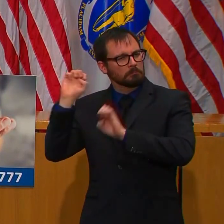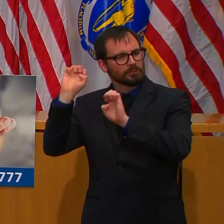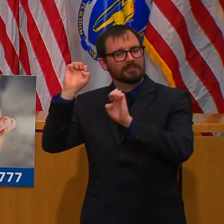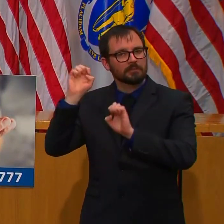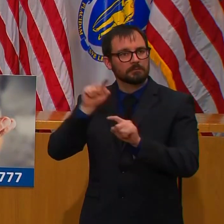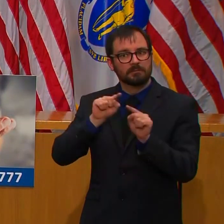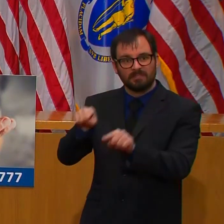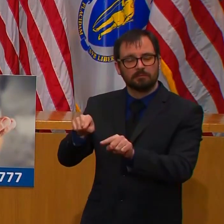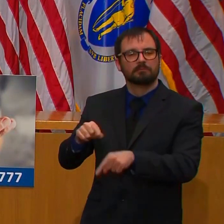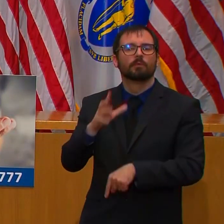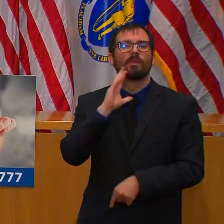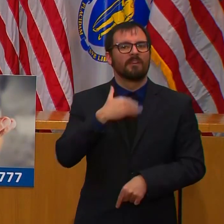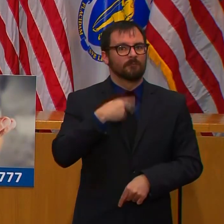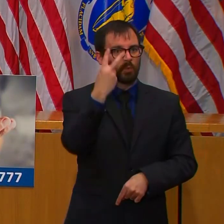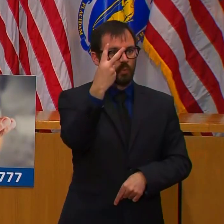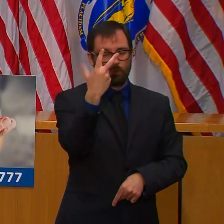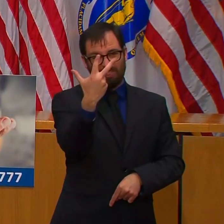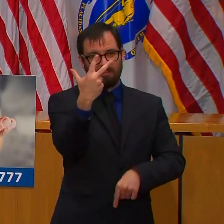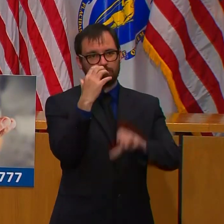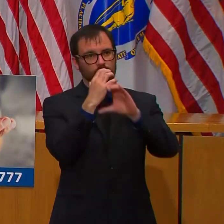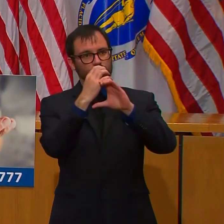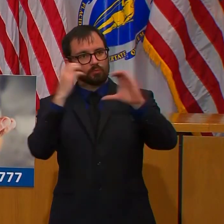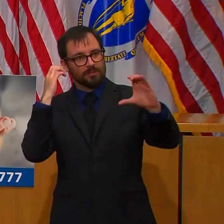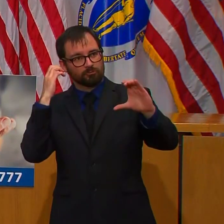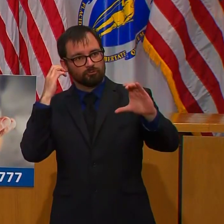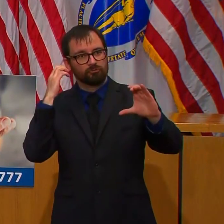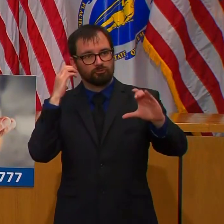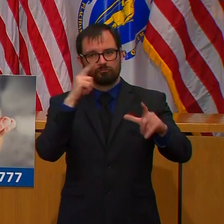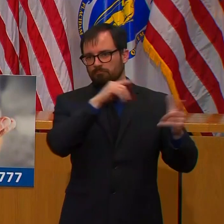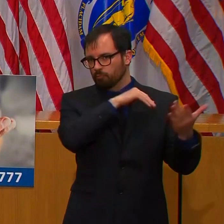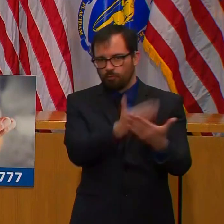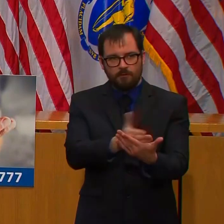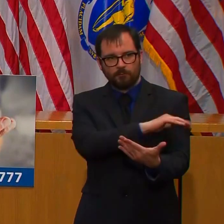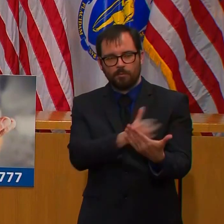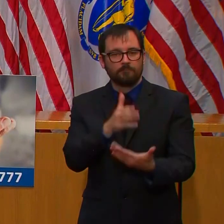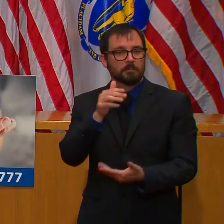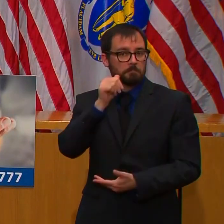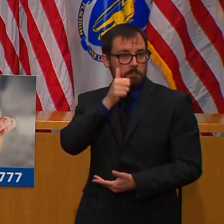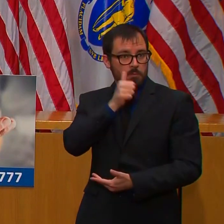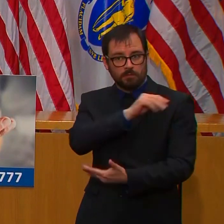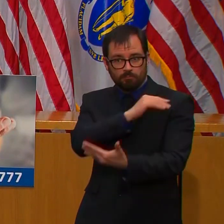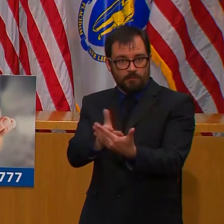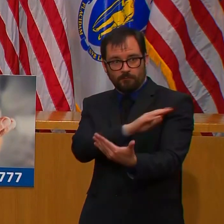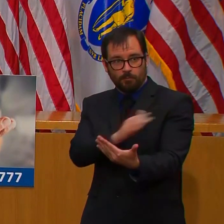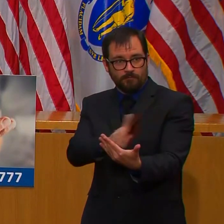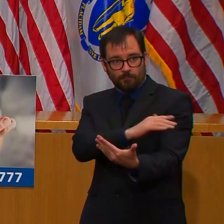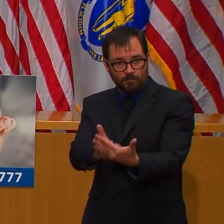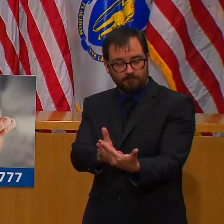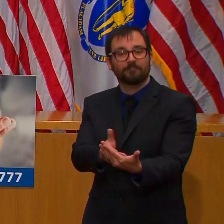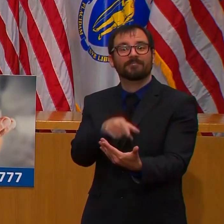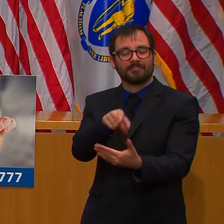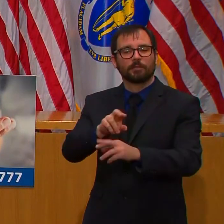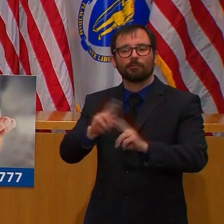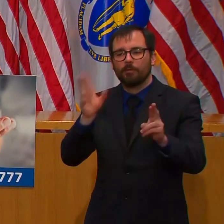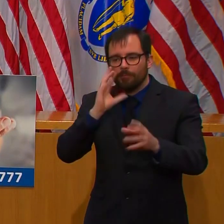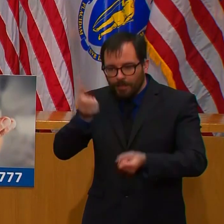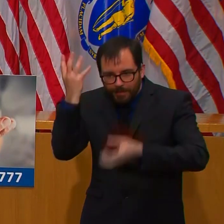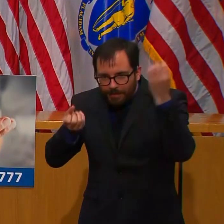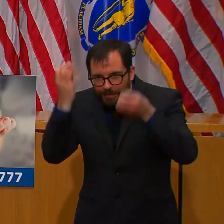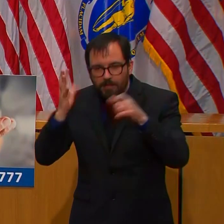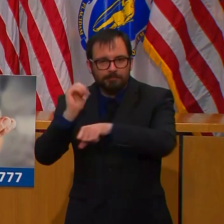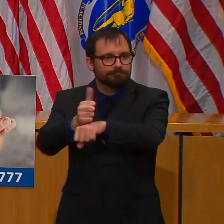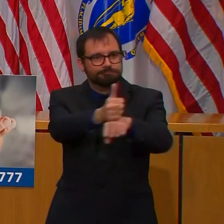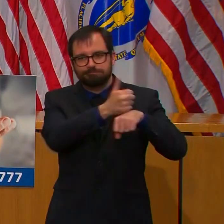gear and equipment. I just want to say how grateful we are to UMass Memorial and the City of Worcester for stepping up